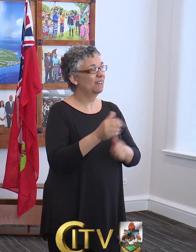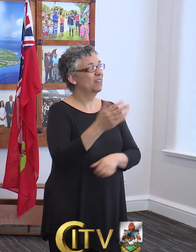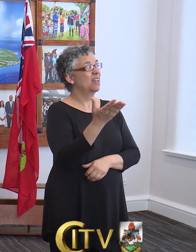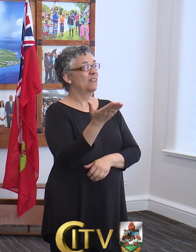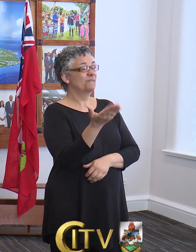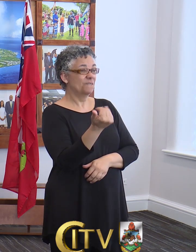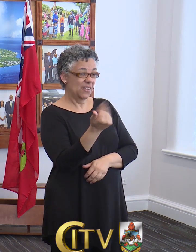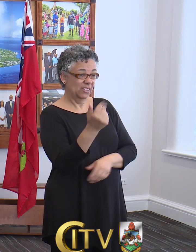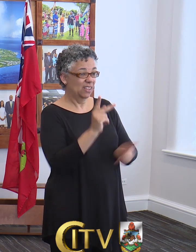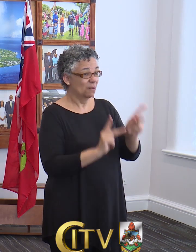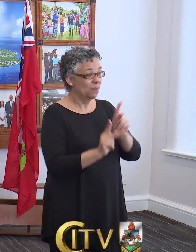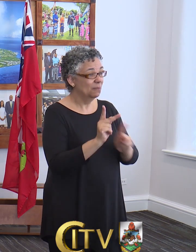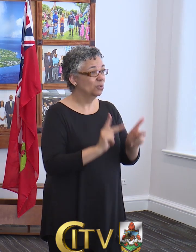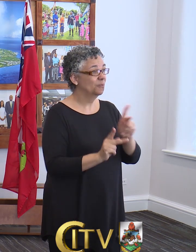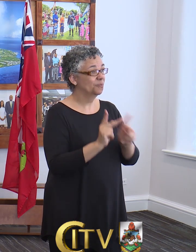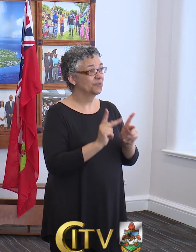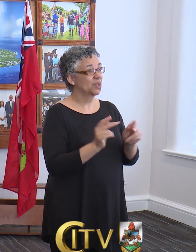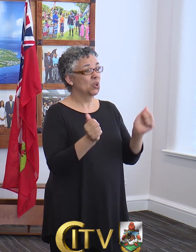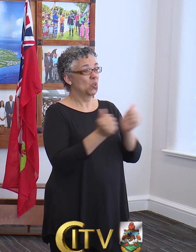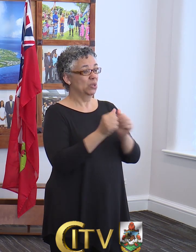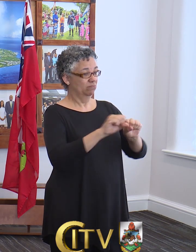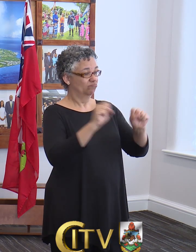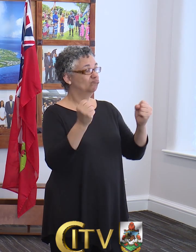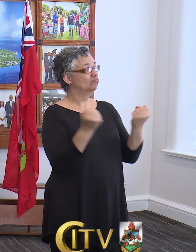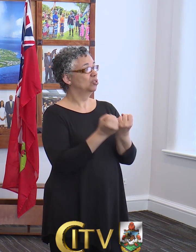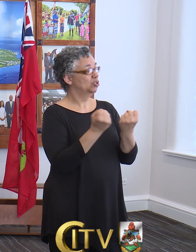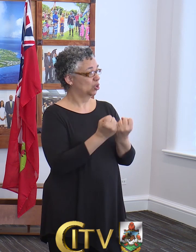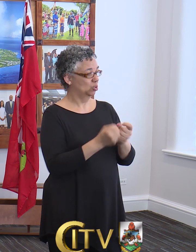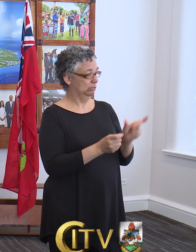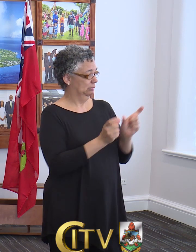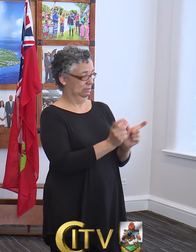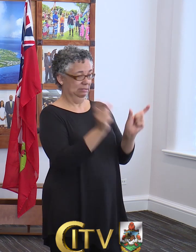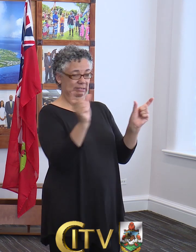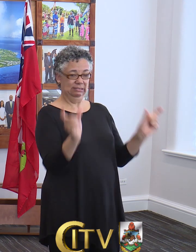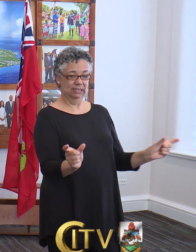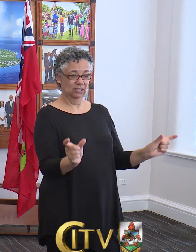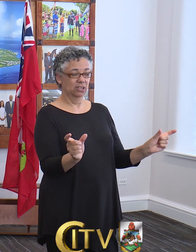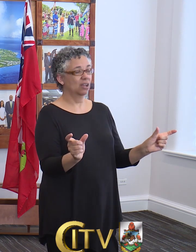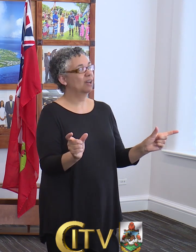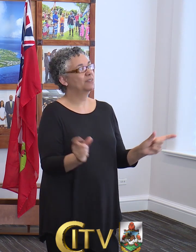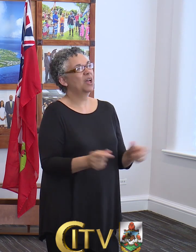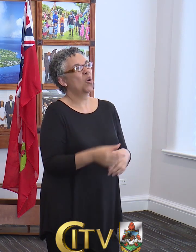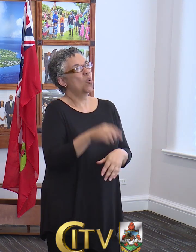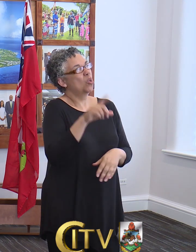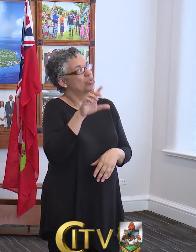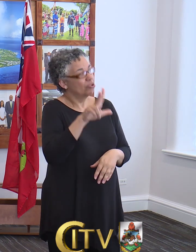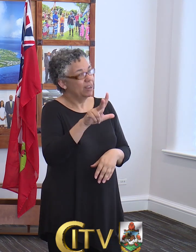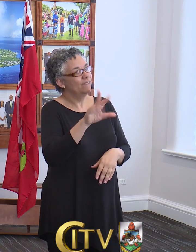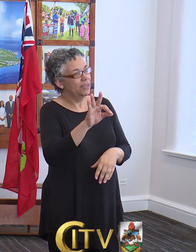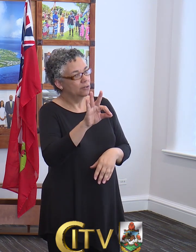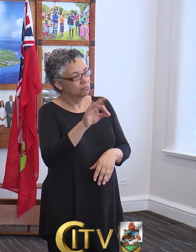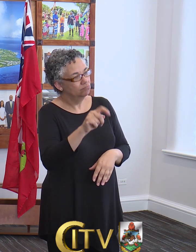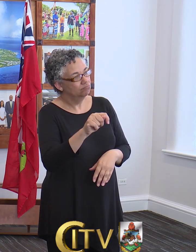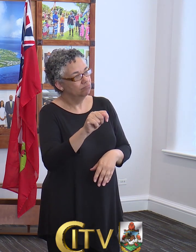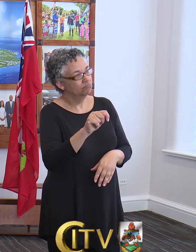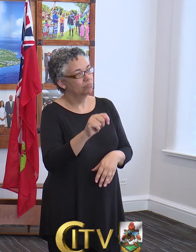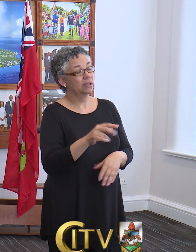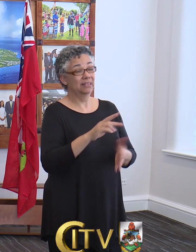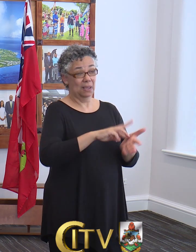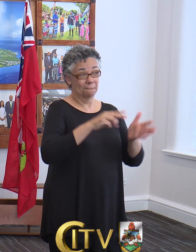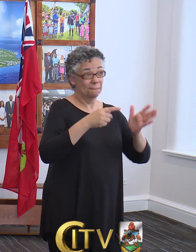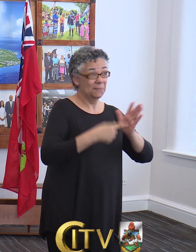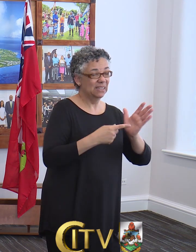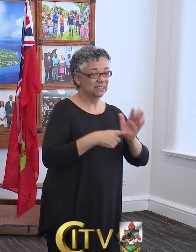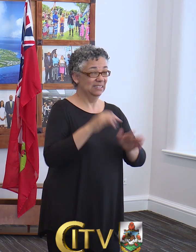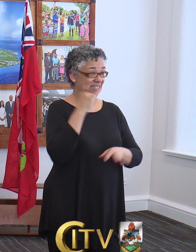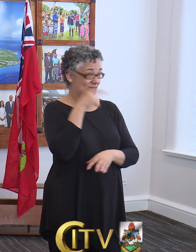15 persons with social distancing of at least one meter or three feet. That means if you